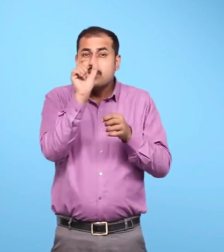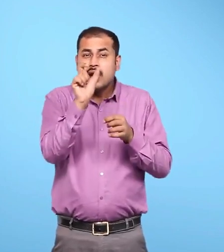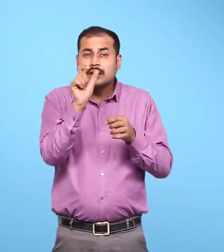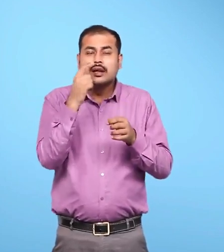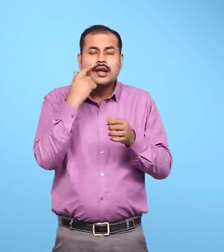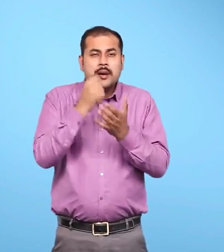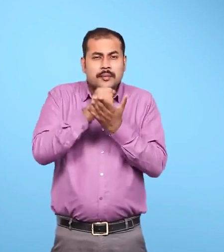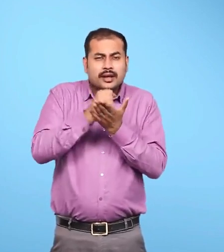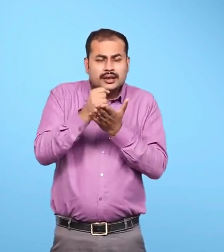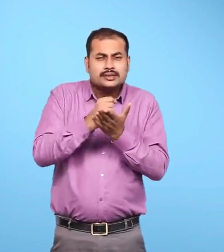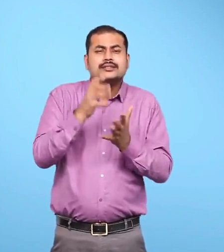and practice aloud.